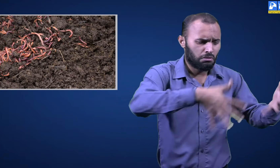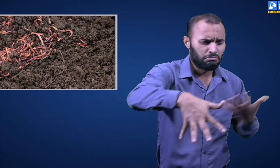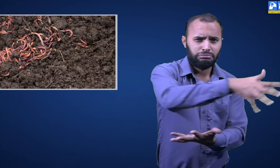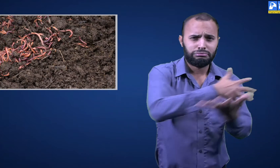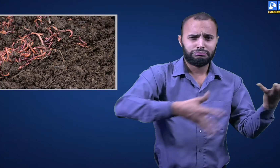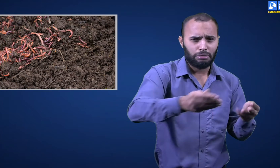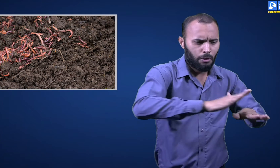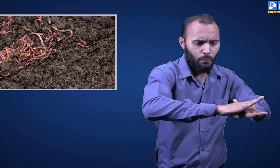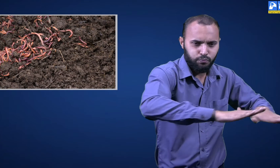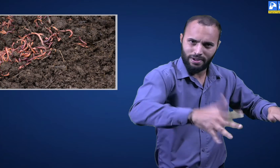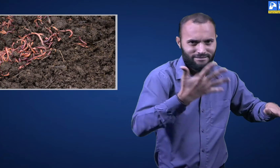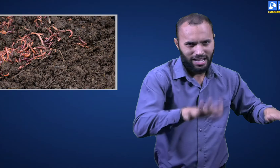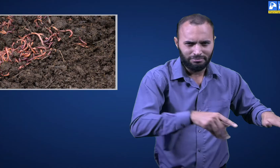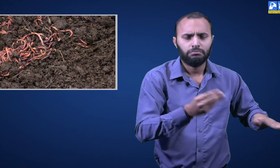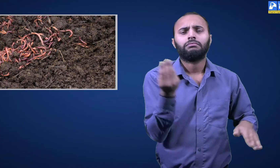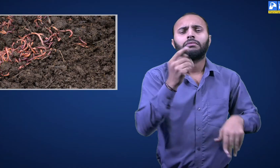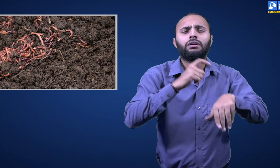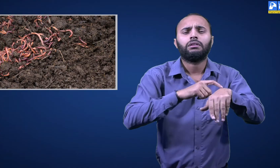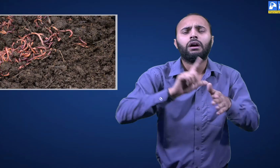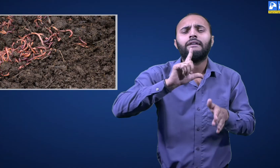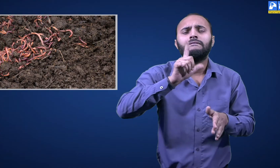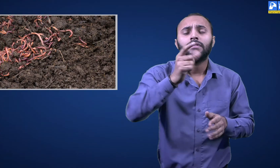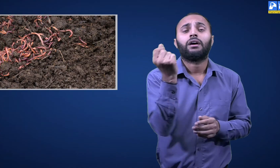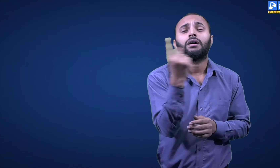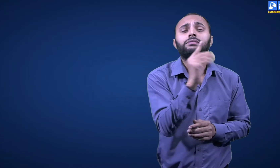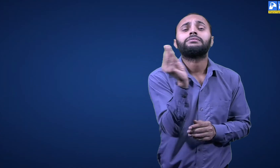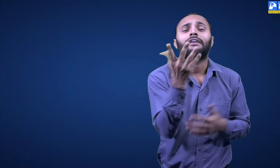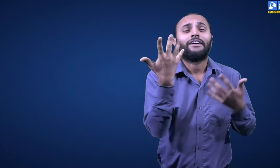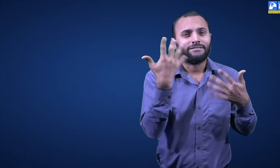find the conversion of garbage into manure